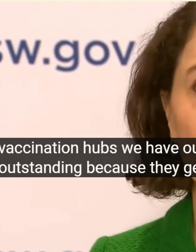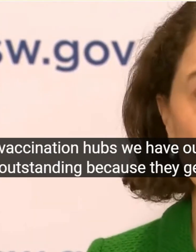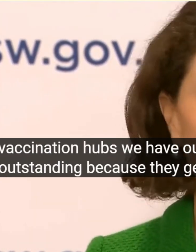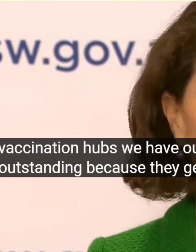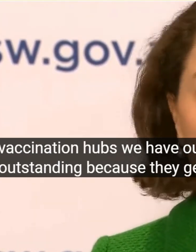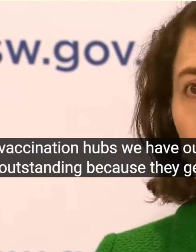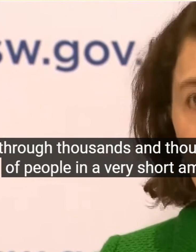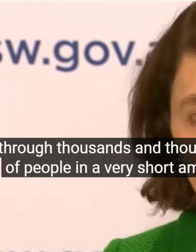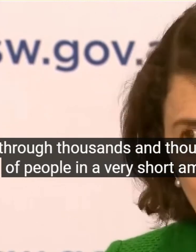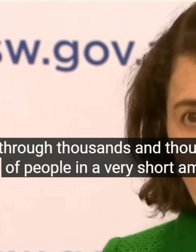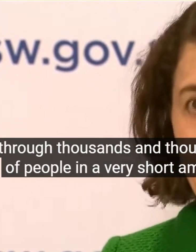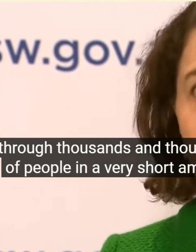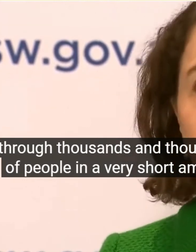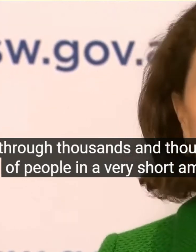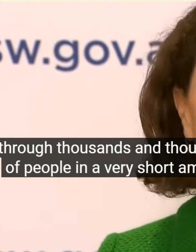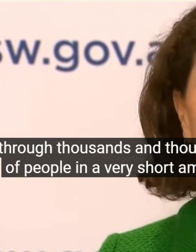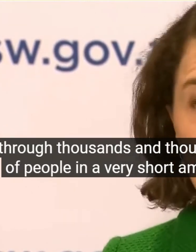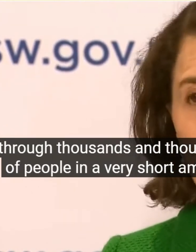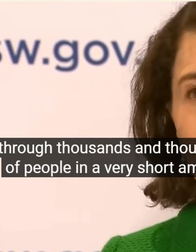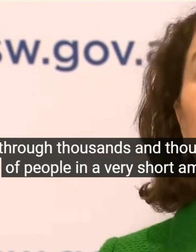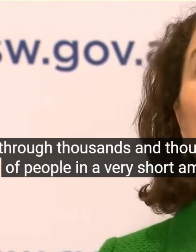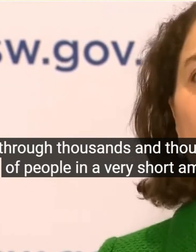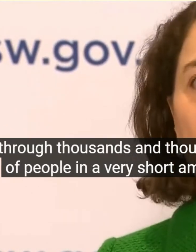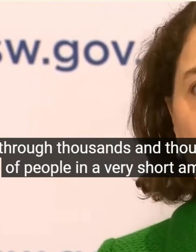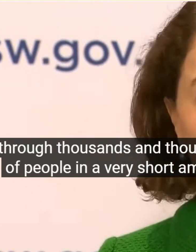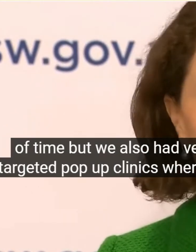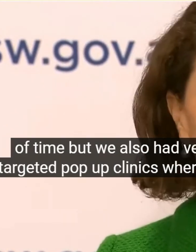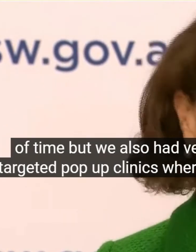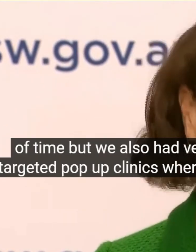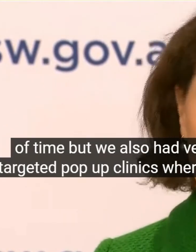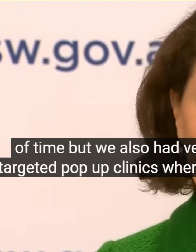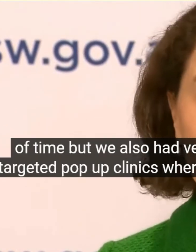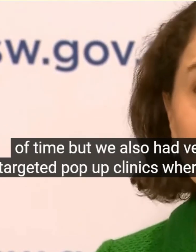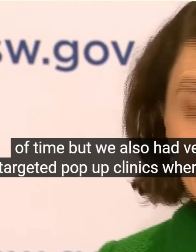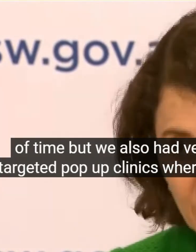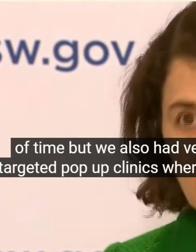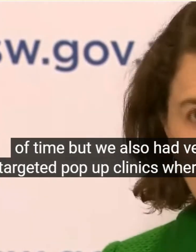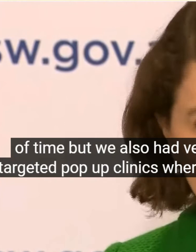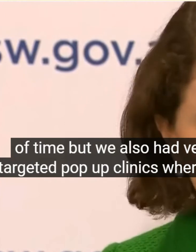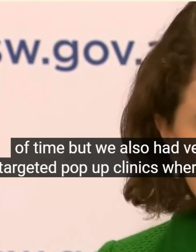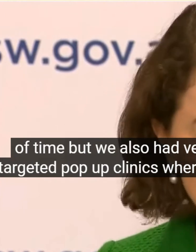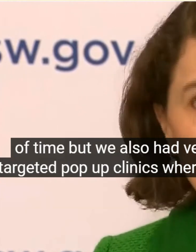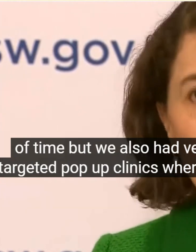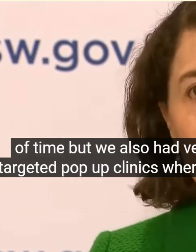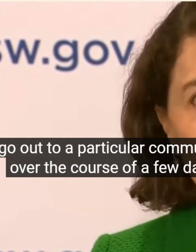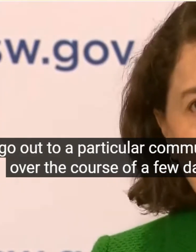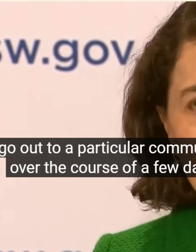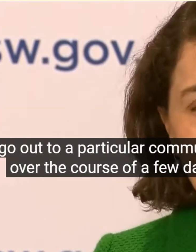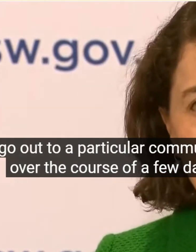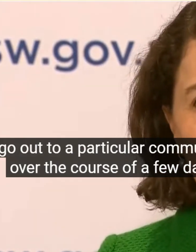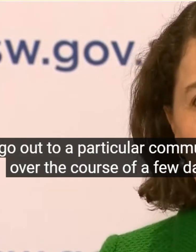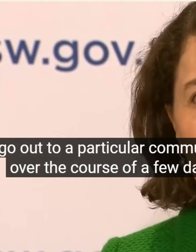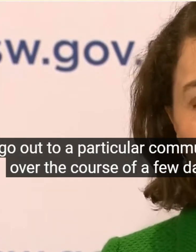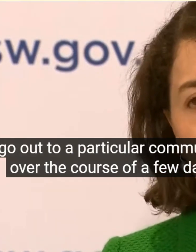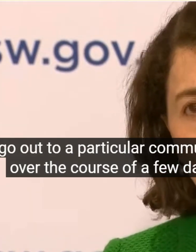Over The Course Of A Few Days And Encourage A Particular Community With Particular Connections To A Venue To Get Vaccinated So